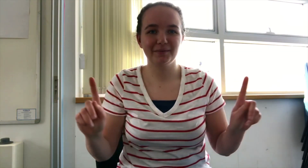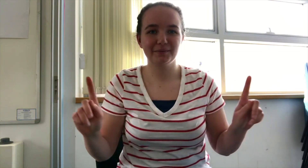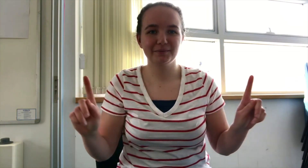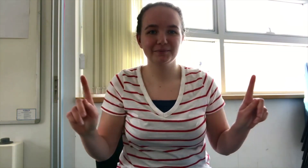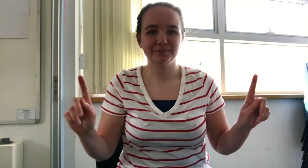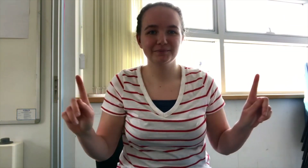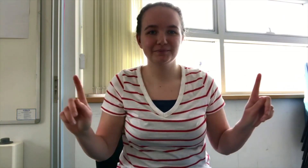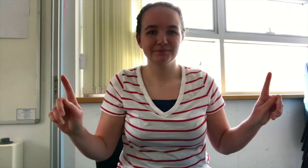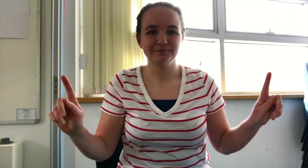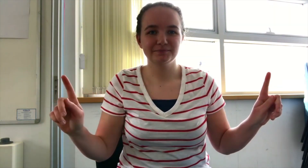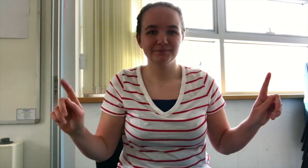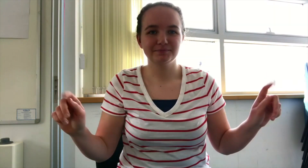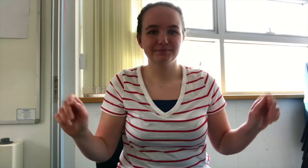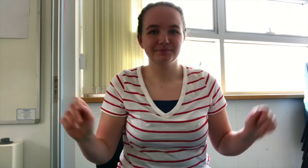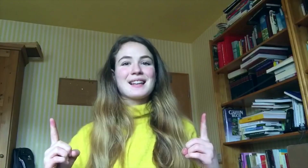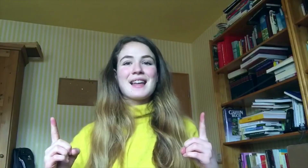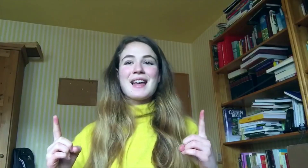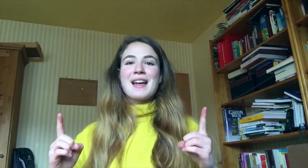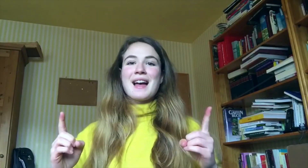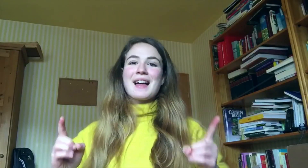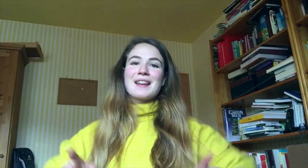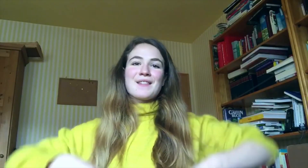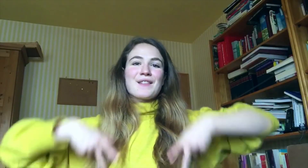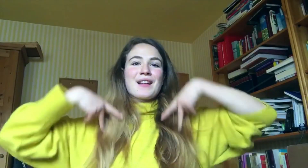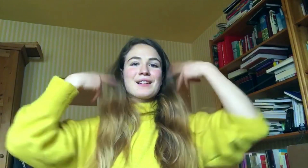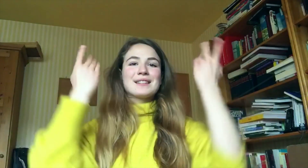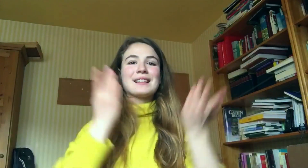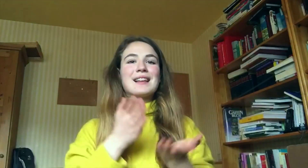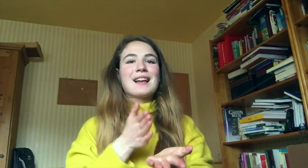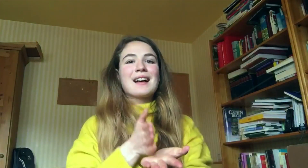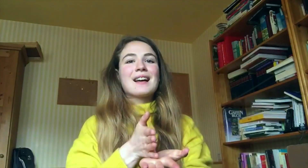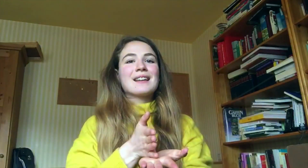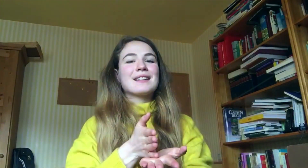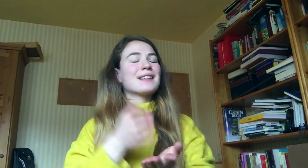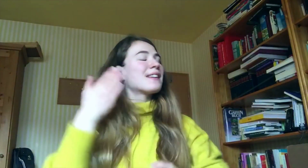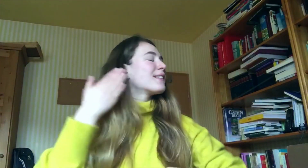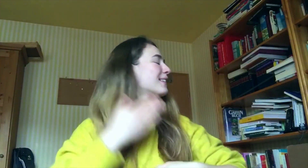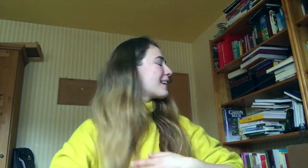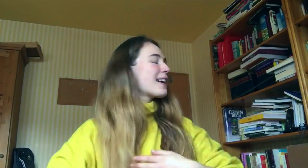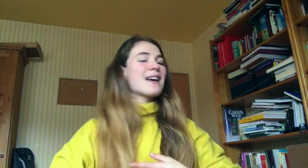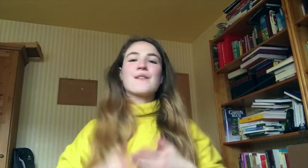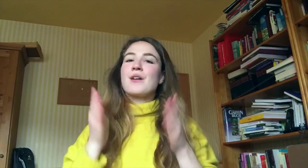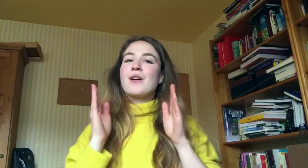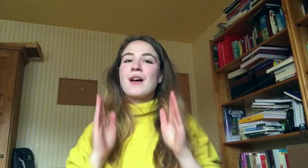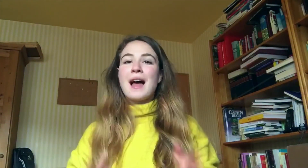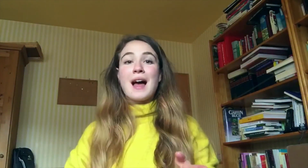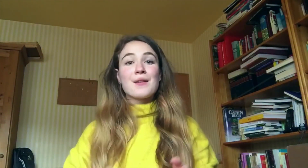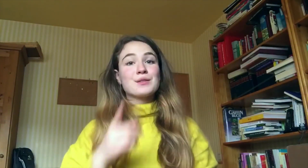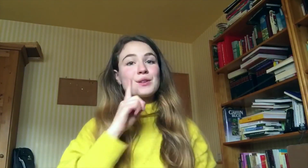And you'll change all too